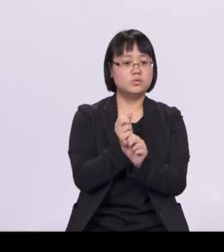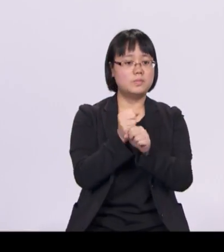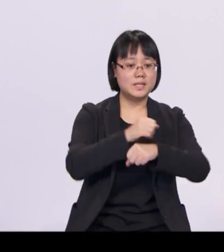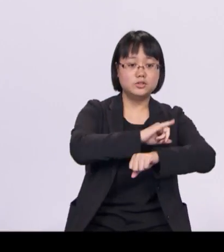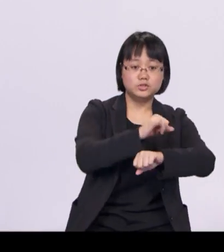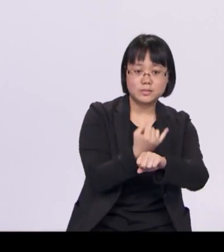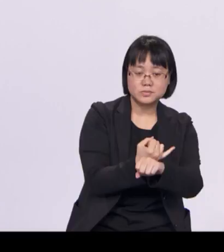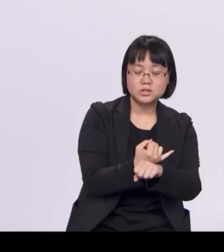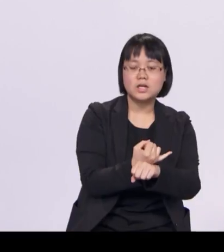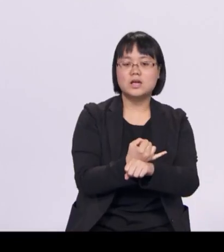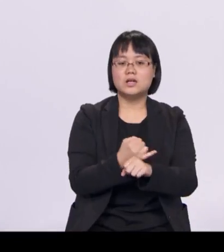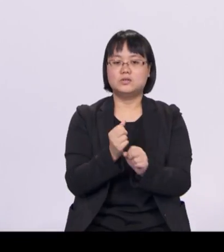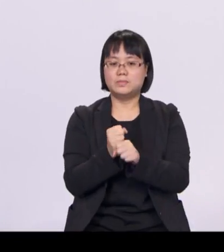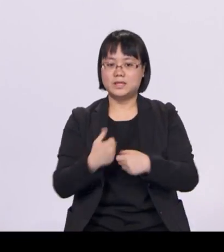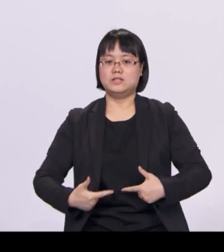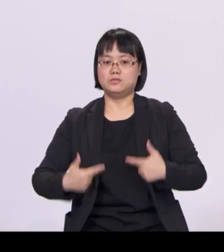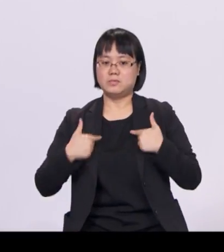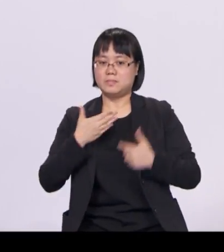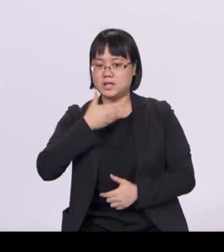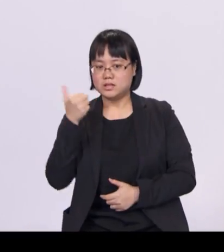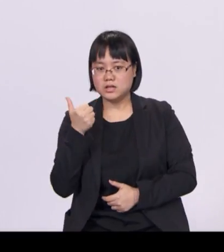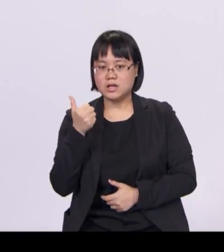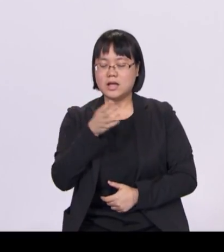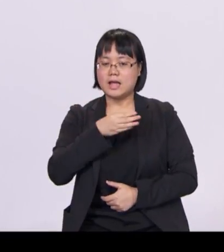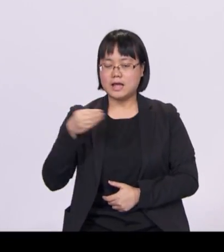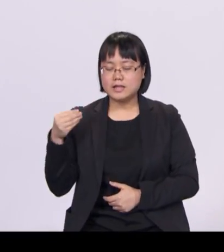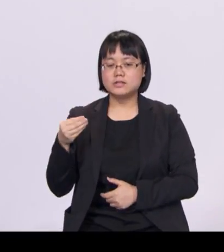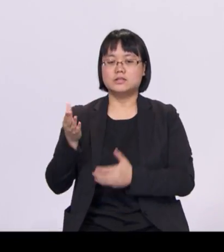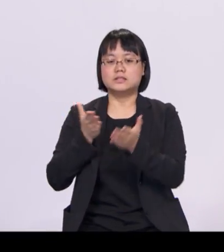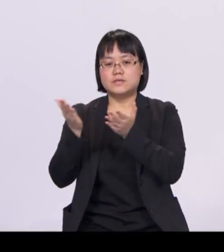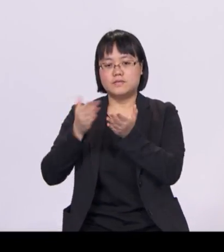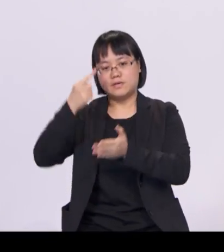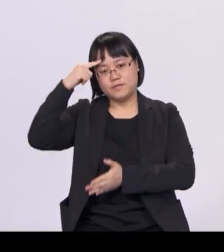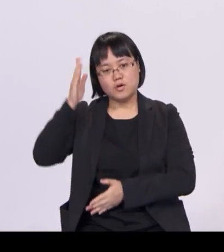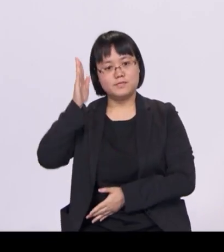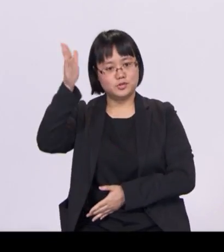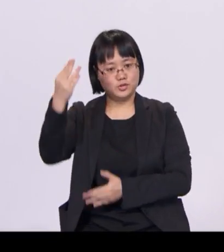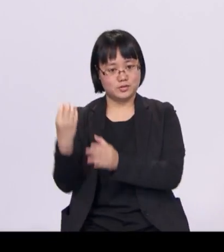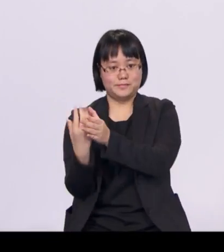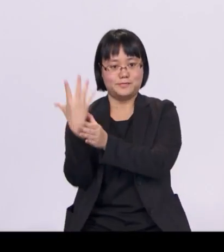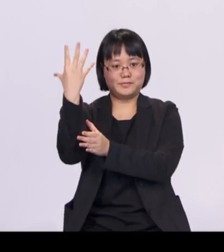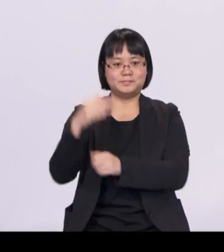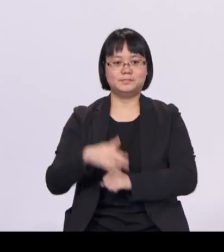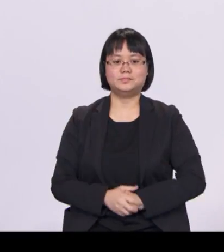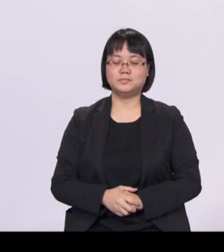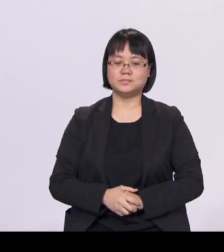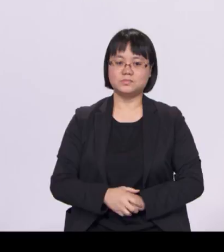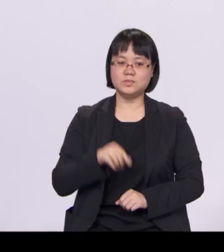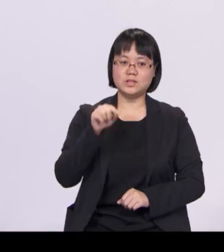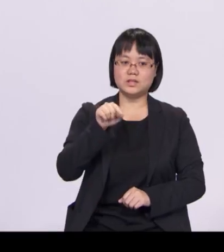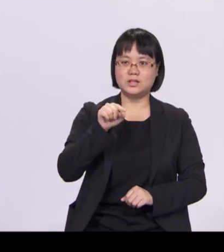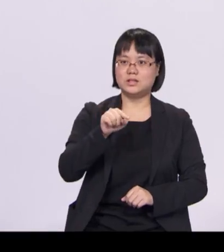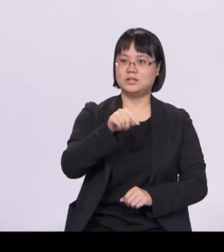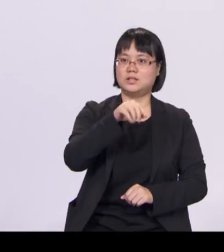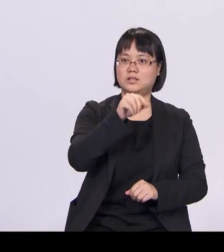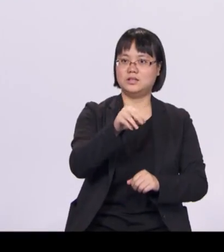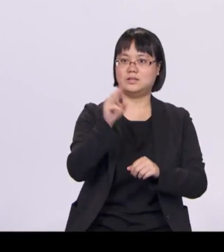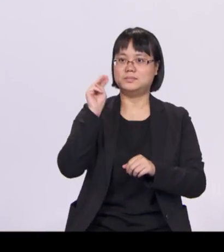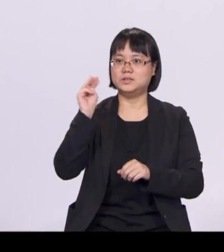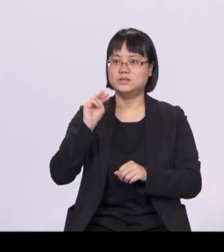and serve as a foundation for future growth. As my colleague the Minister for National Development has said, we are